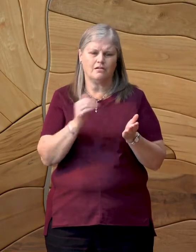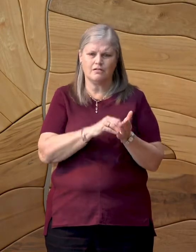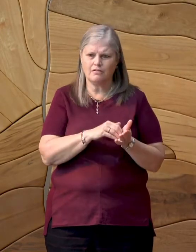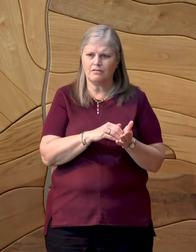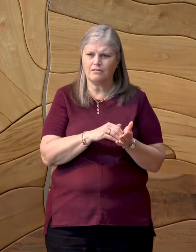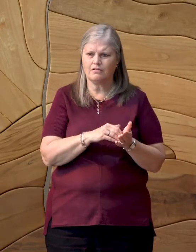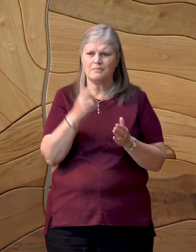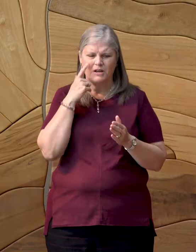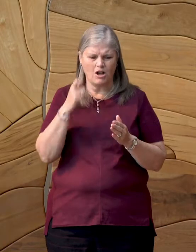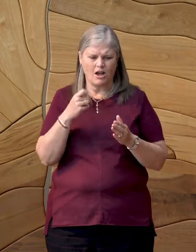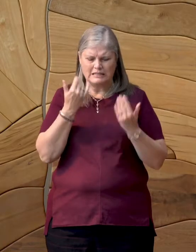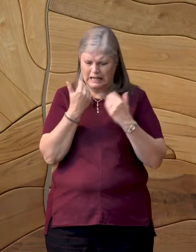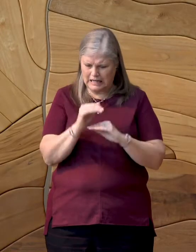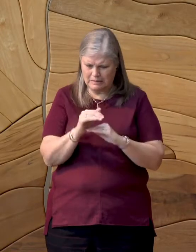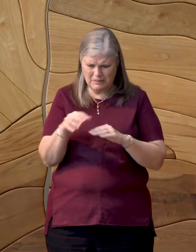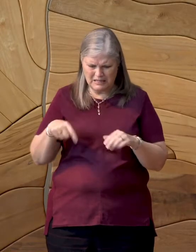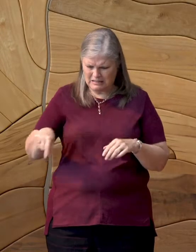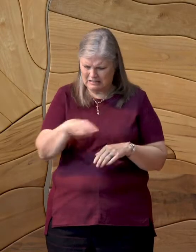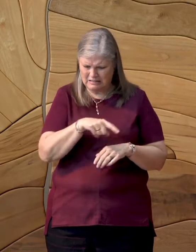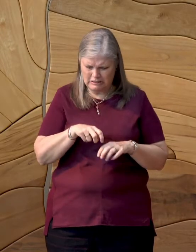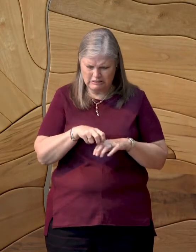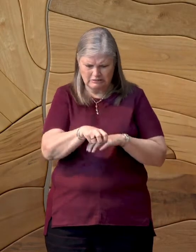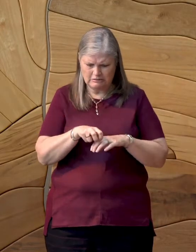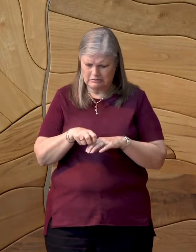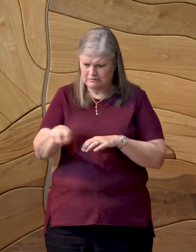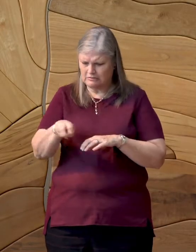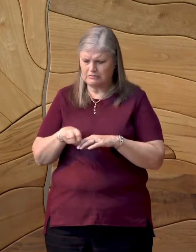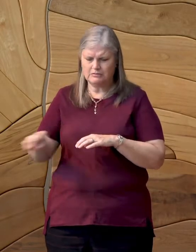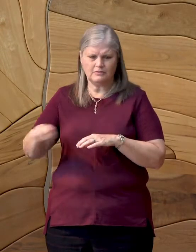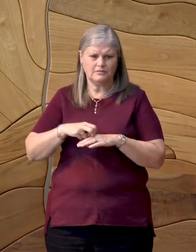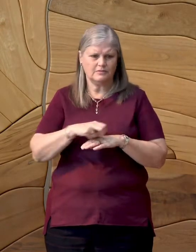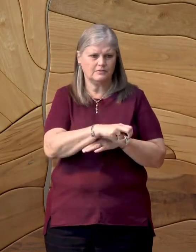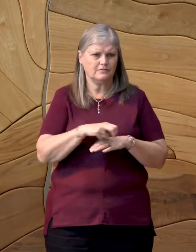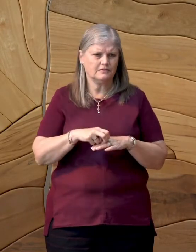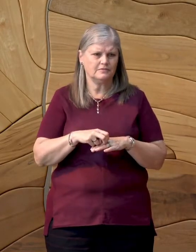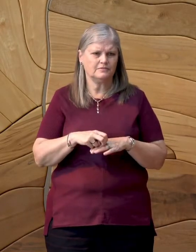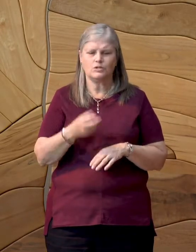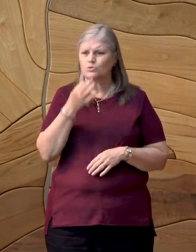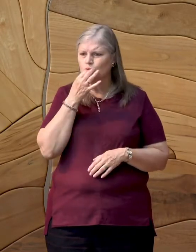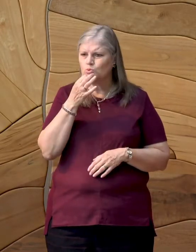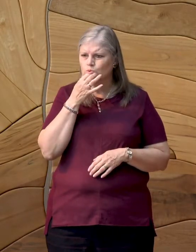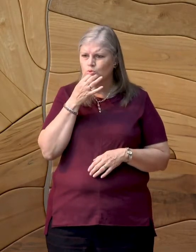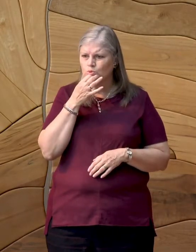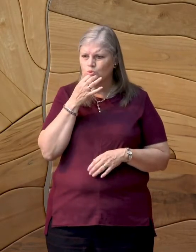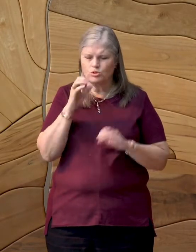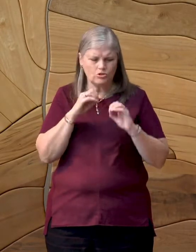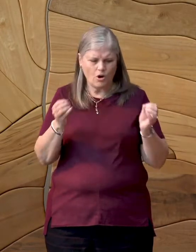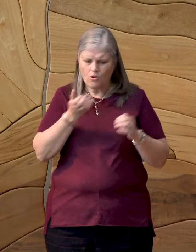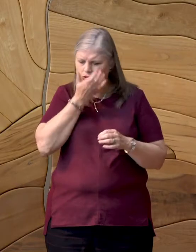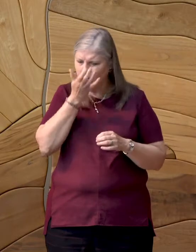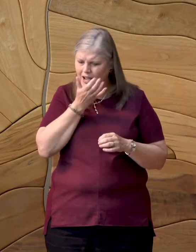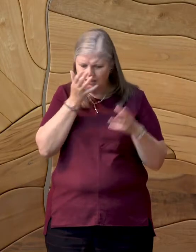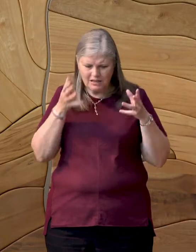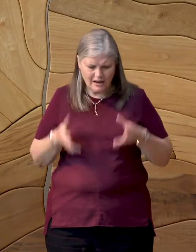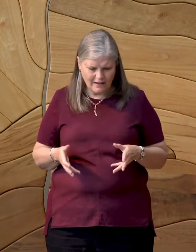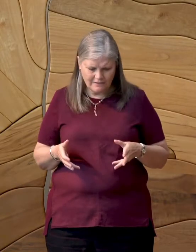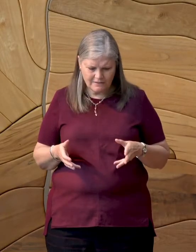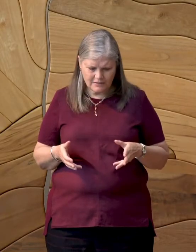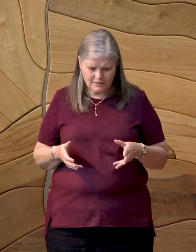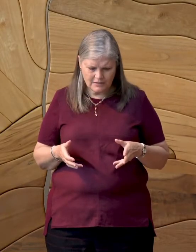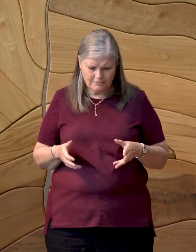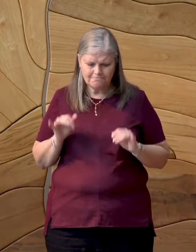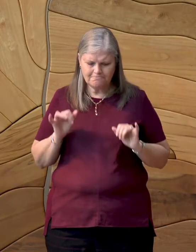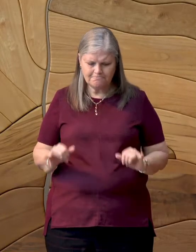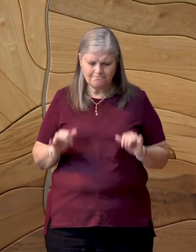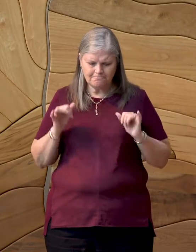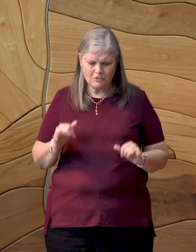little space in which he finds himself. Soon, when there is no grass left in it, and he